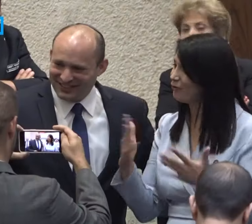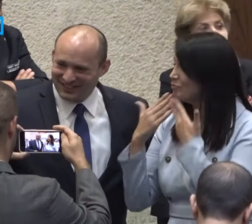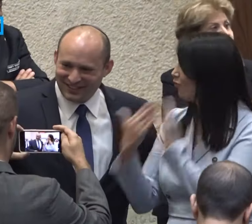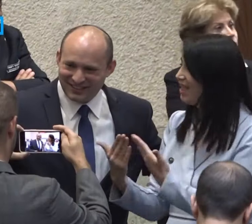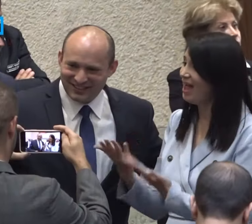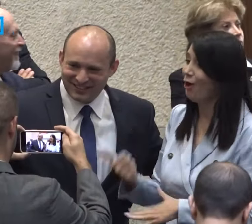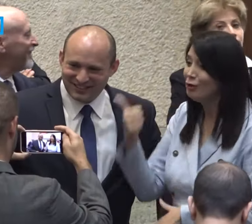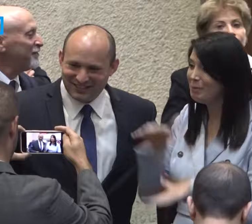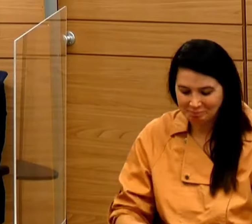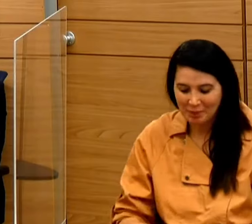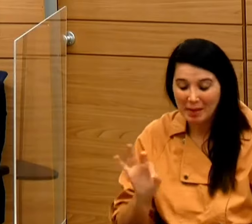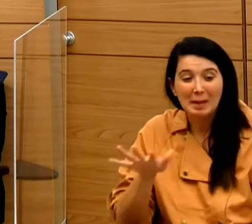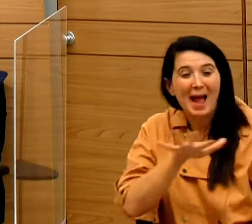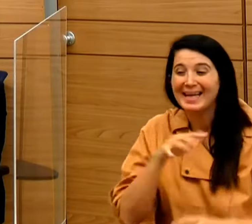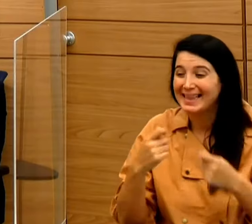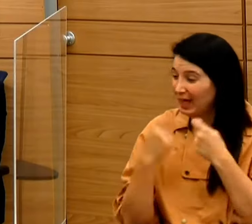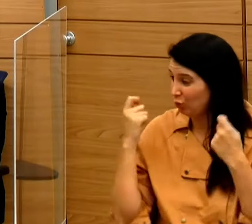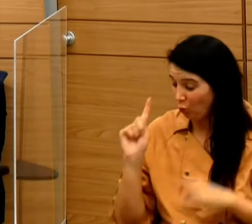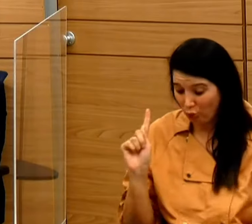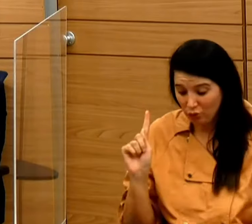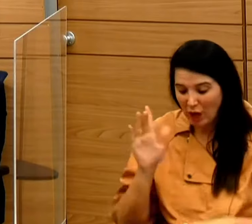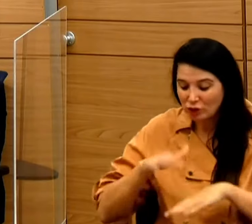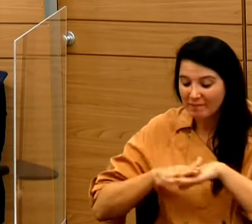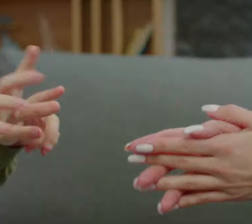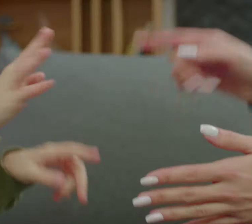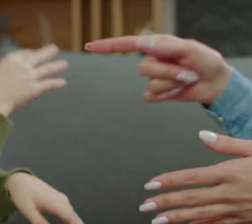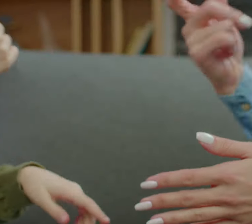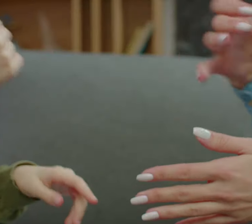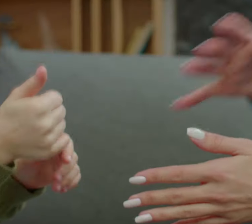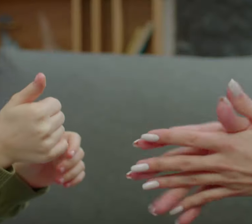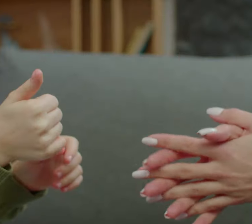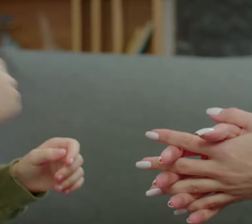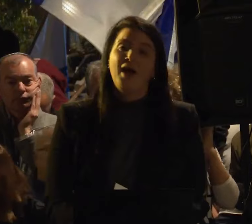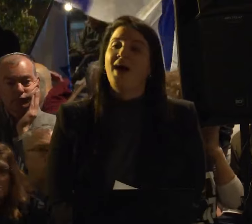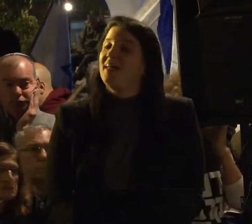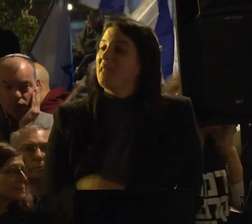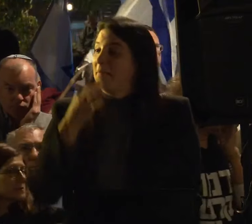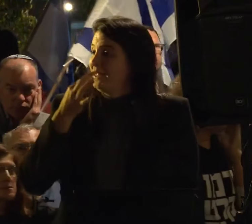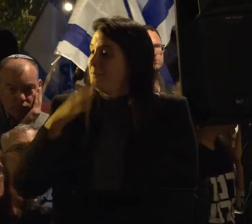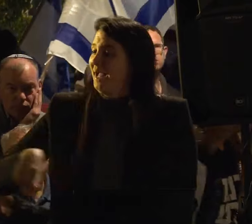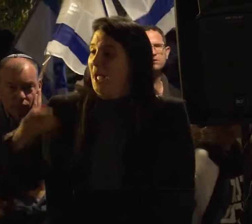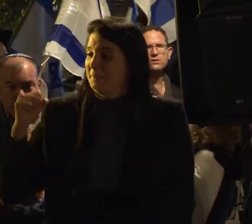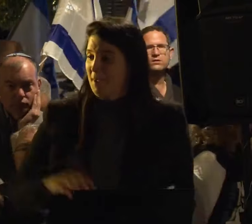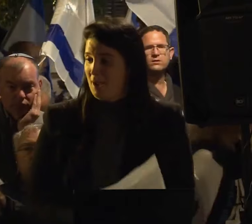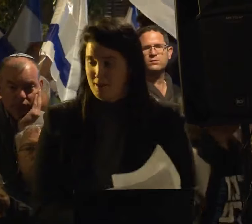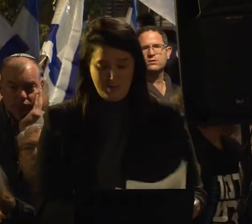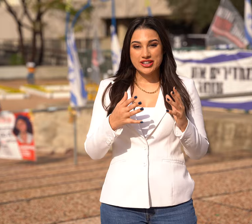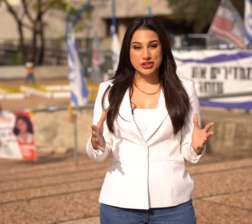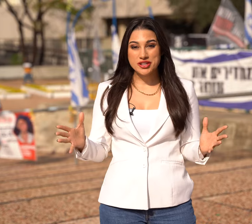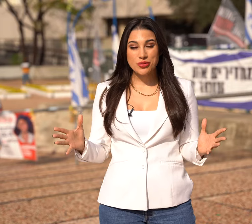parliament member, part of her mission is to reach members of the Deaf and disabled community here in Israel and across the world. Just